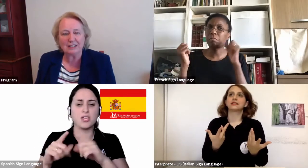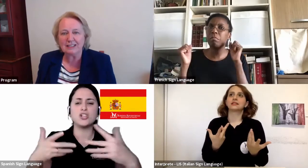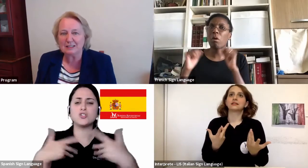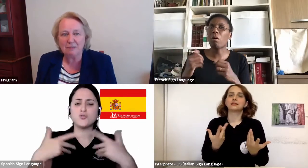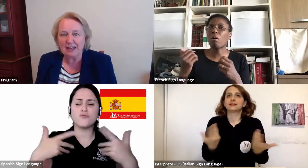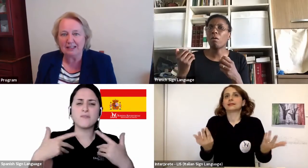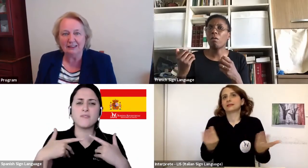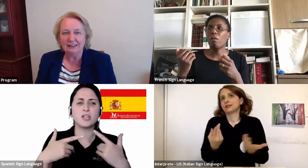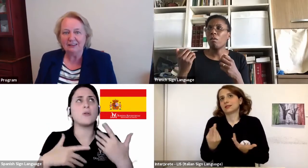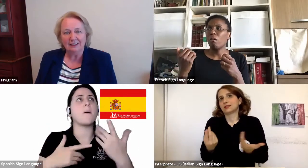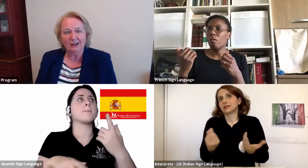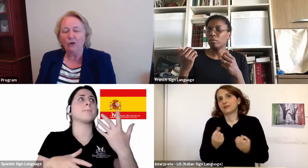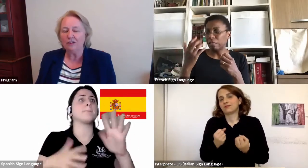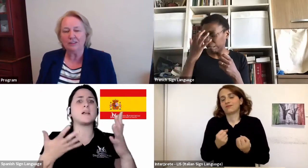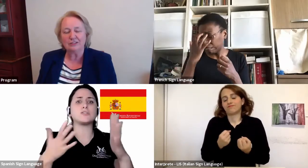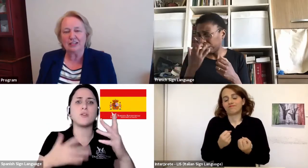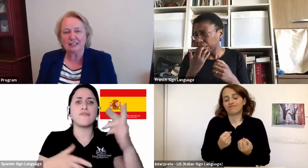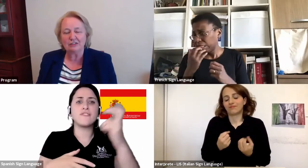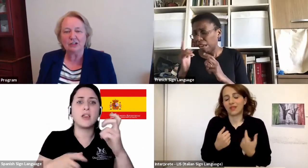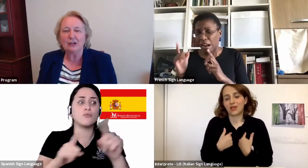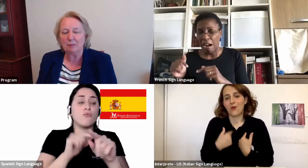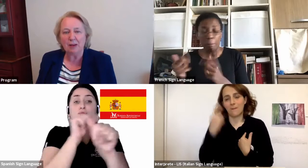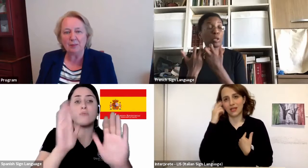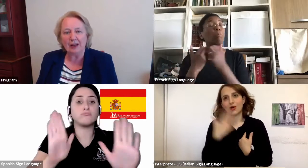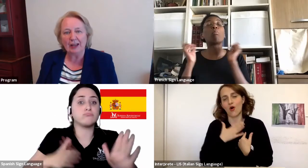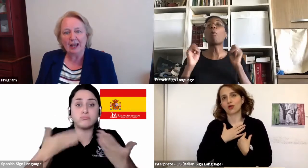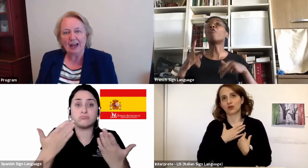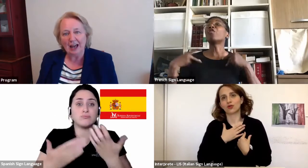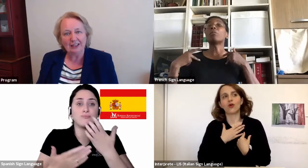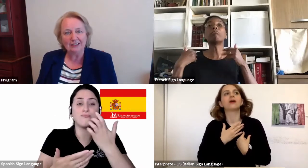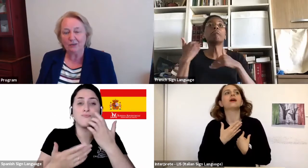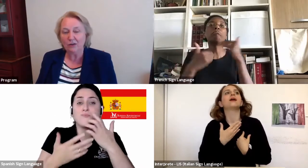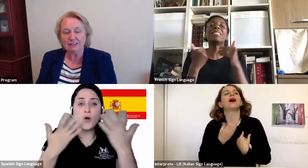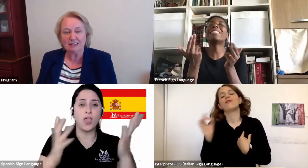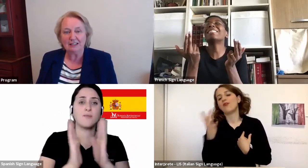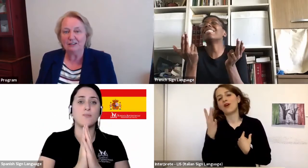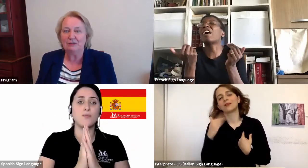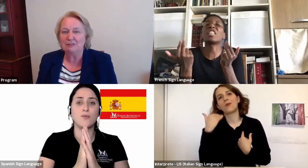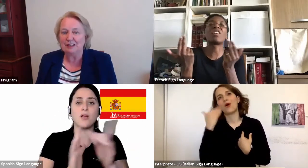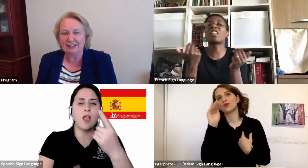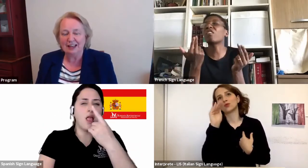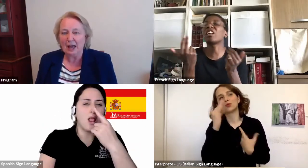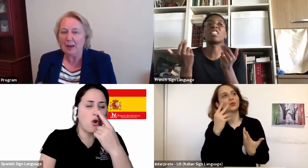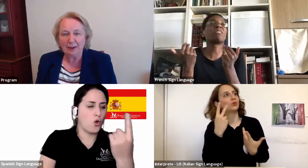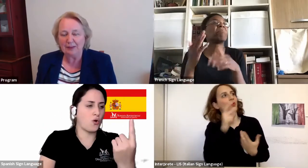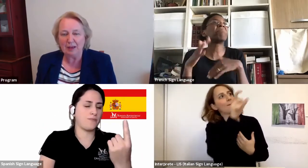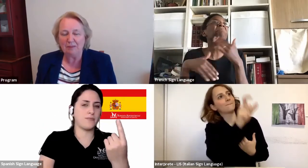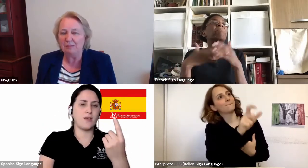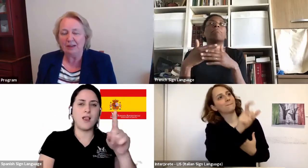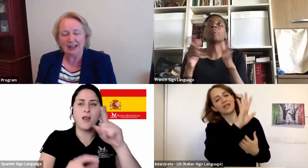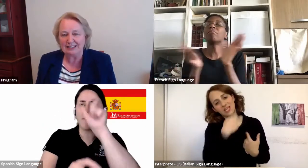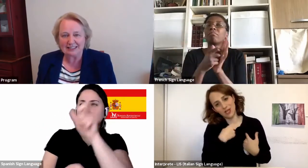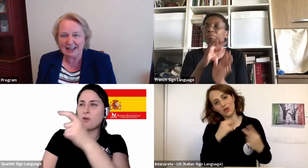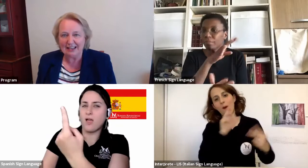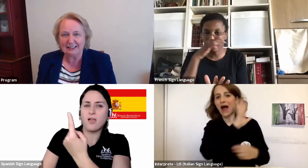a word, a smell, all of those things can trigger a memory. And all of a sudden, you can feel happy at that